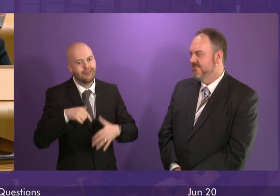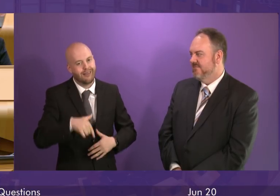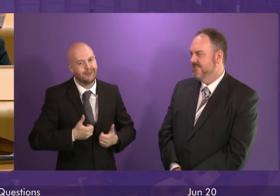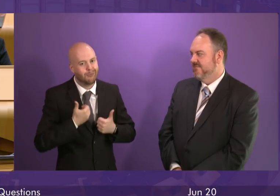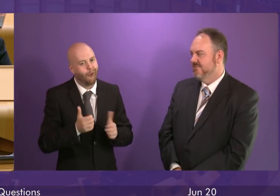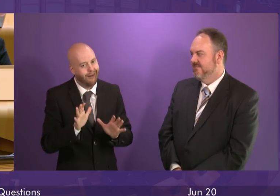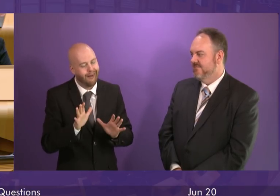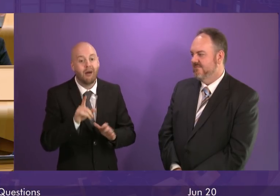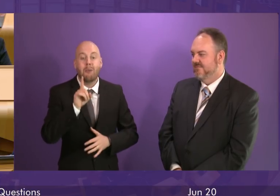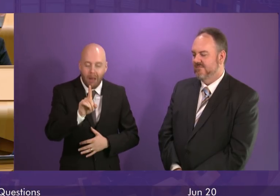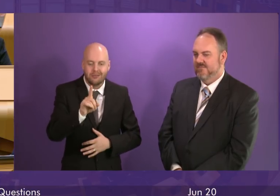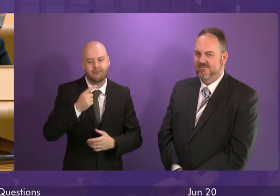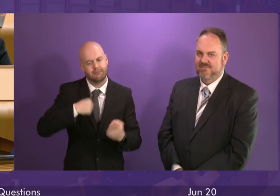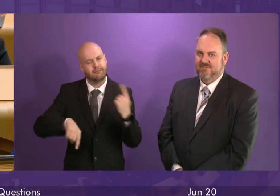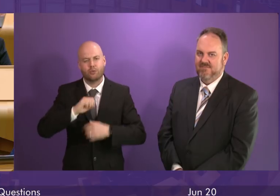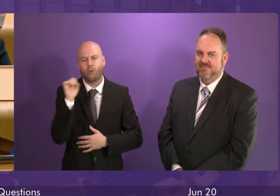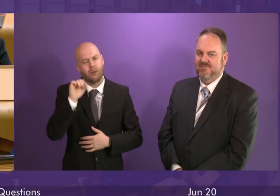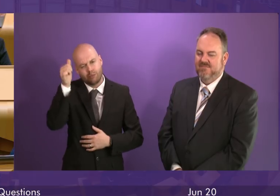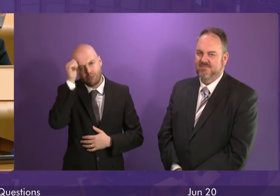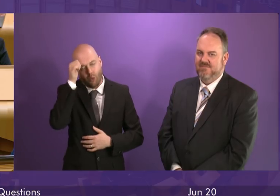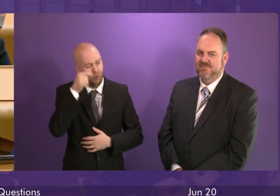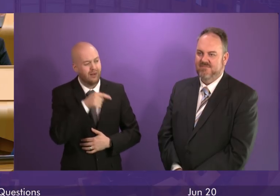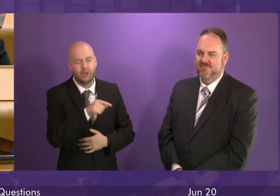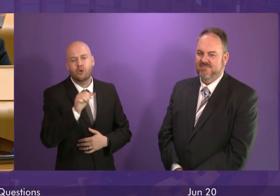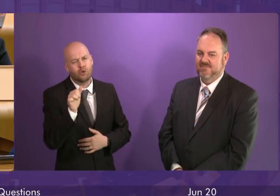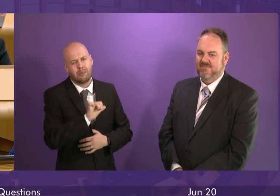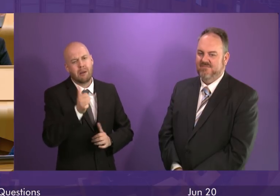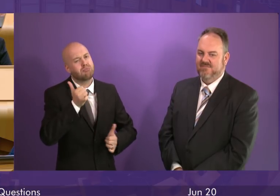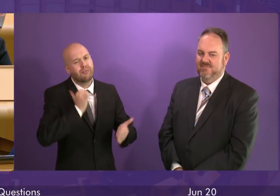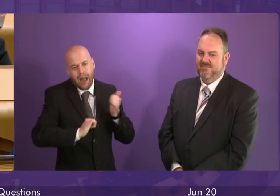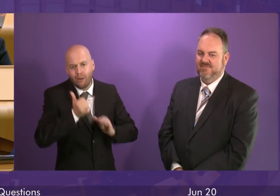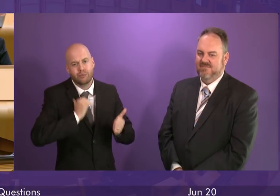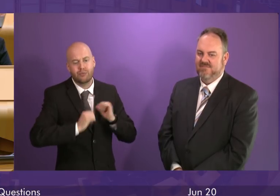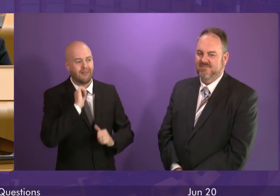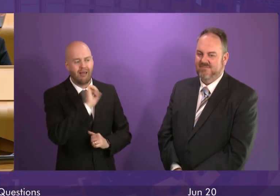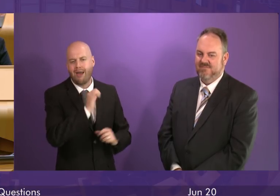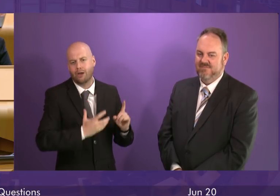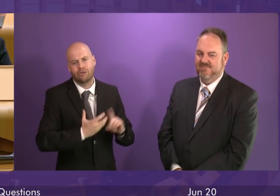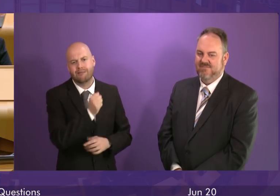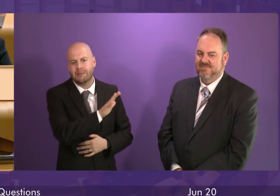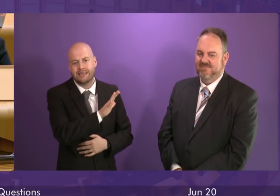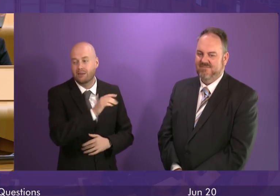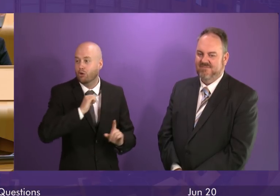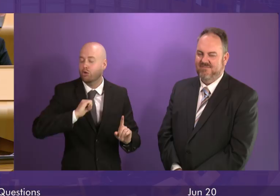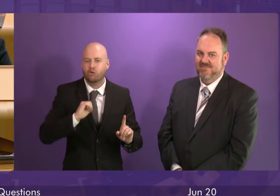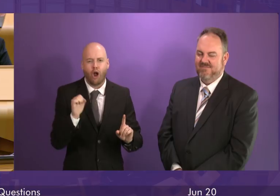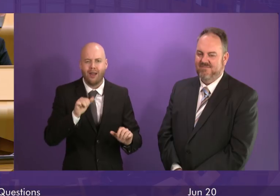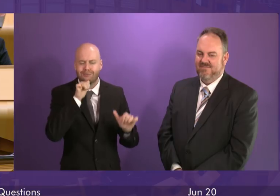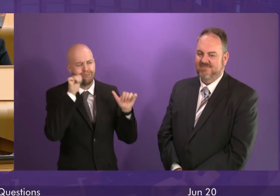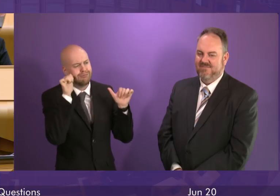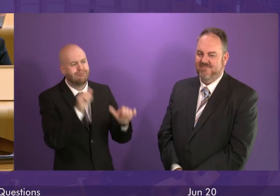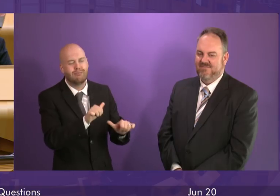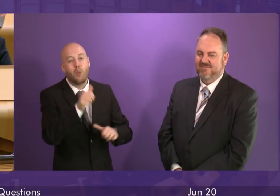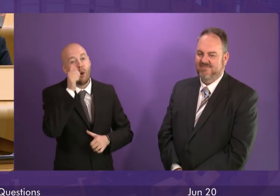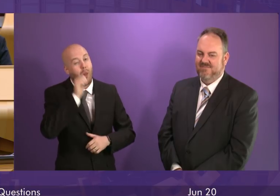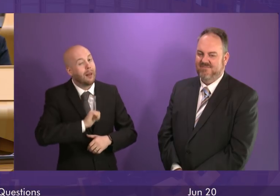to all of them you should be very very proud of your achievements you have done Scotland proud and you will be back stronger